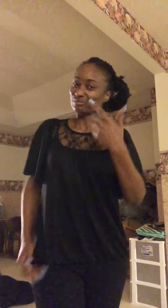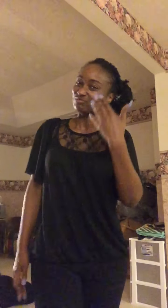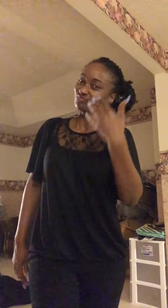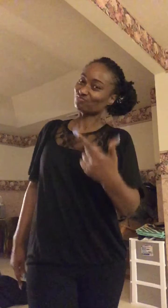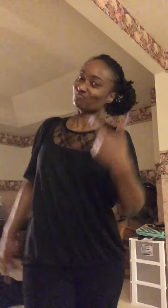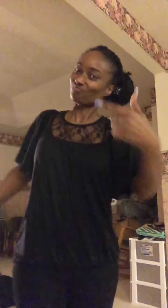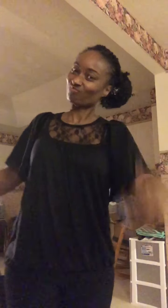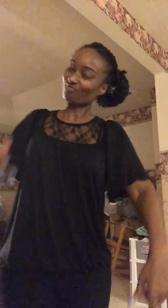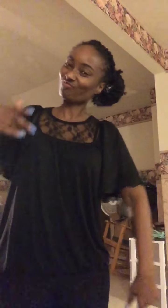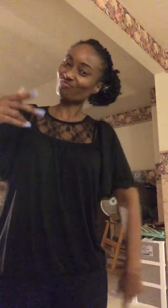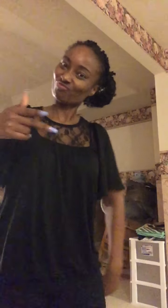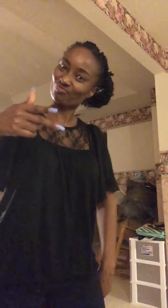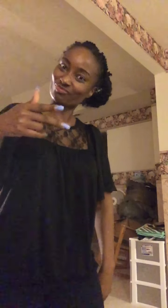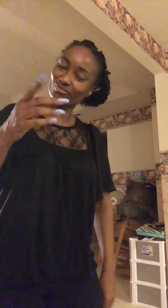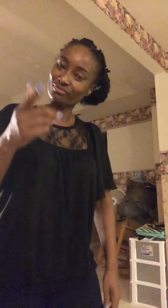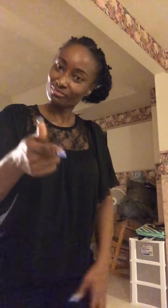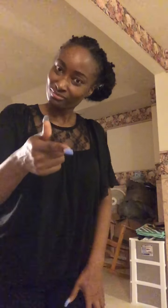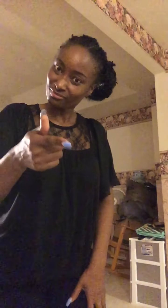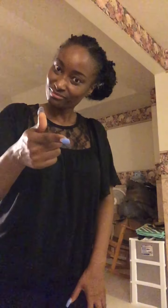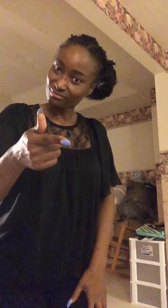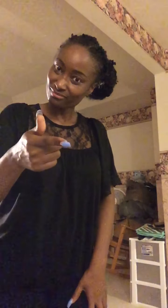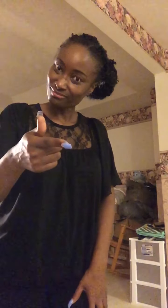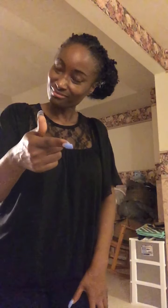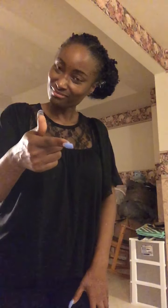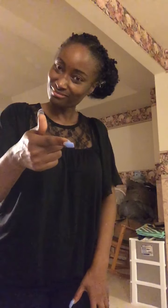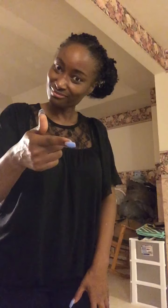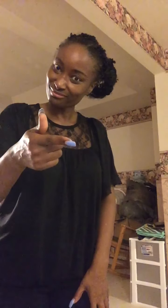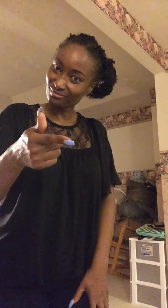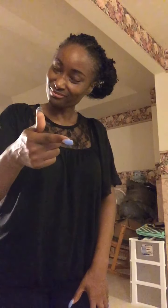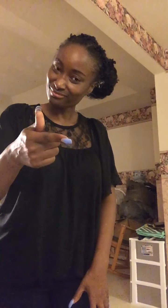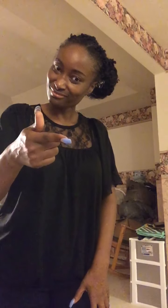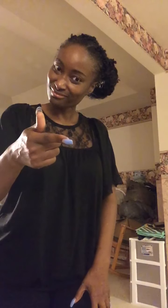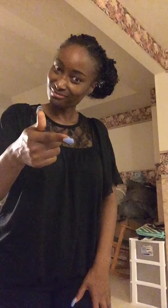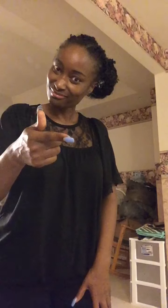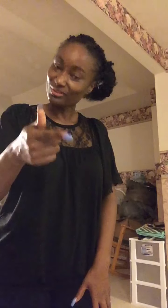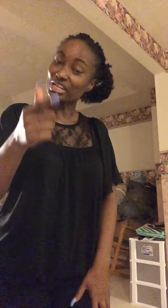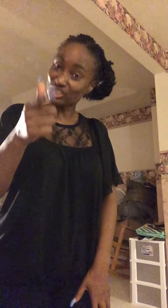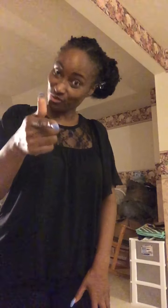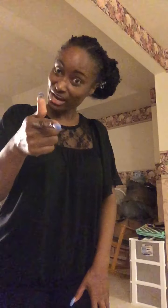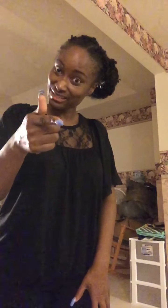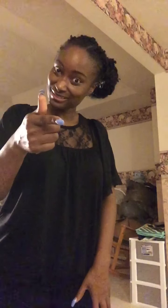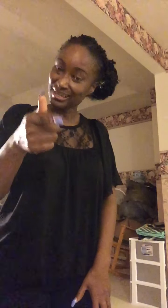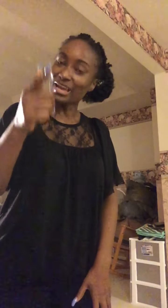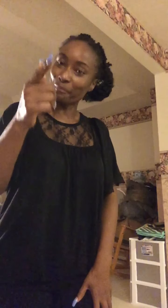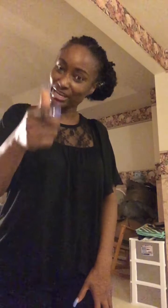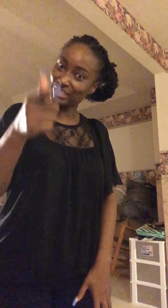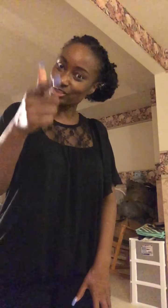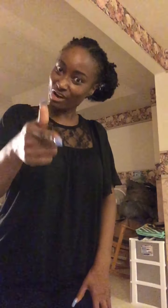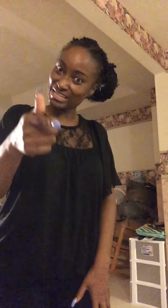Hold up. Listen, the song's crazy. You know, I got an idea, though. That's right. it a little crazy. Make it a price.